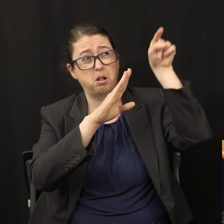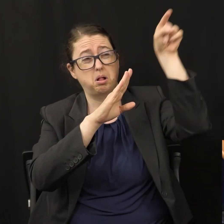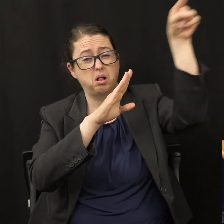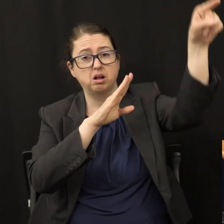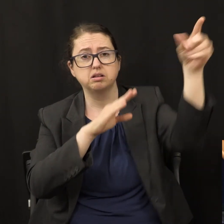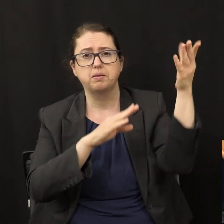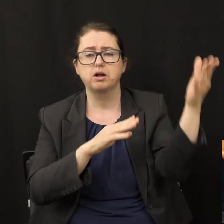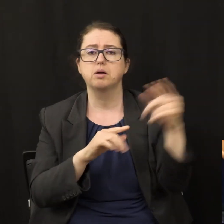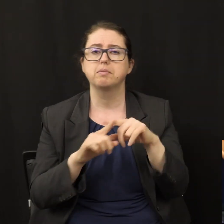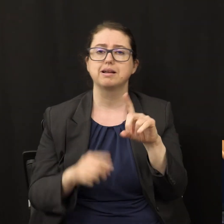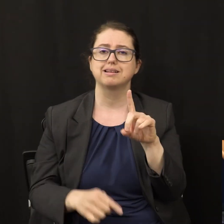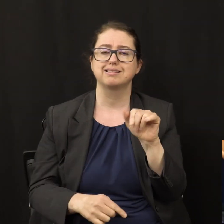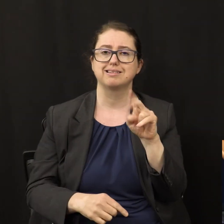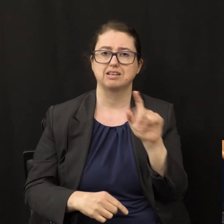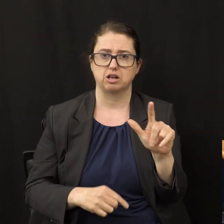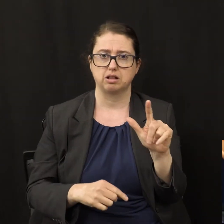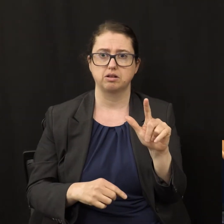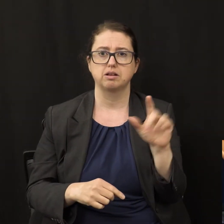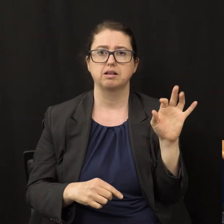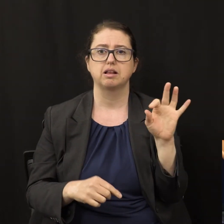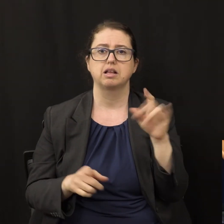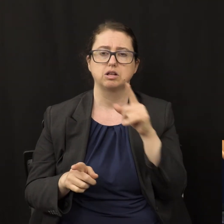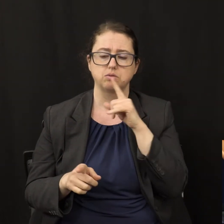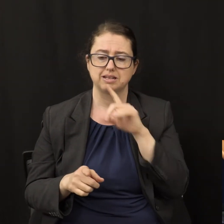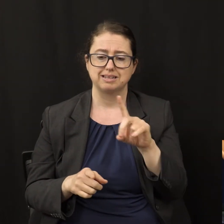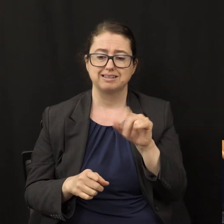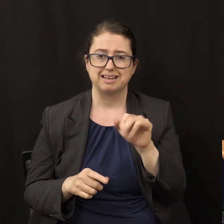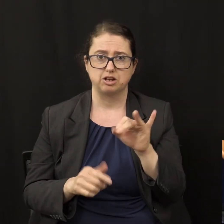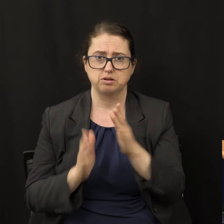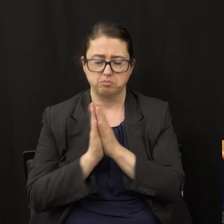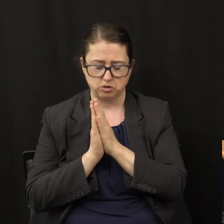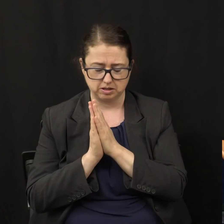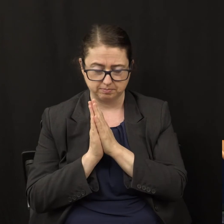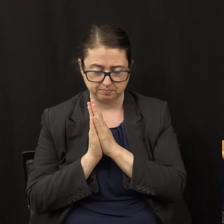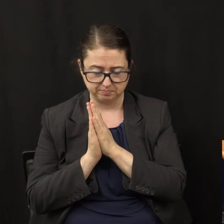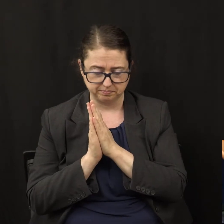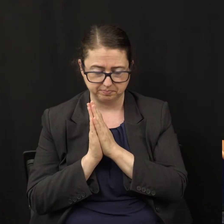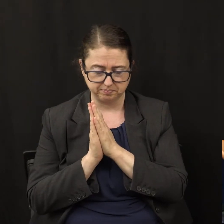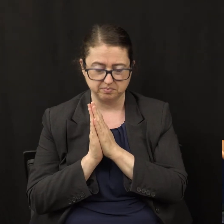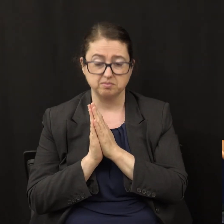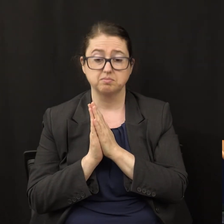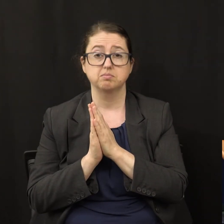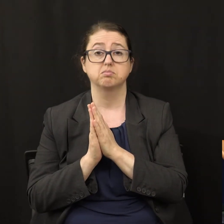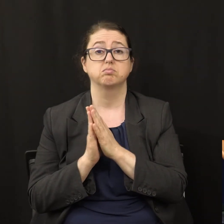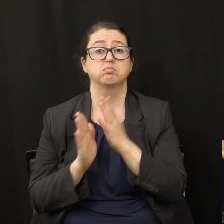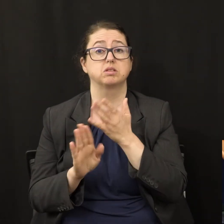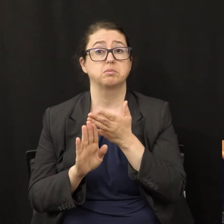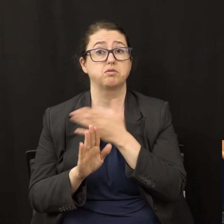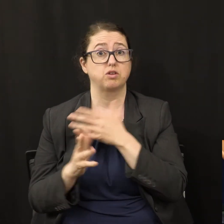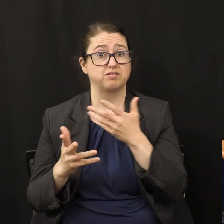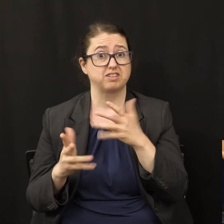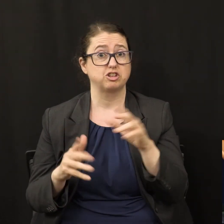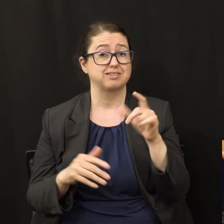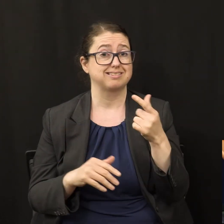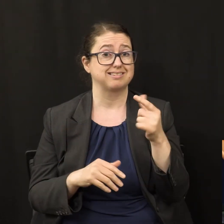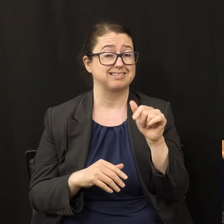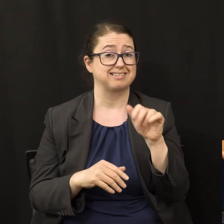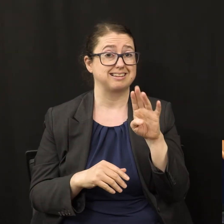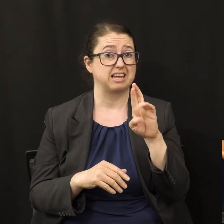raised a prayer to the Lord. And before he ended his prayer, Gabriel came and he said, you know, when you